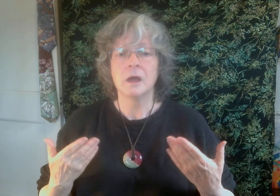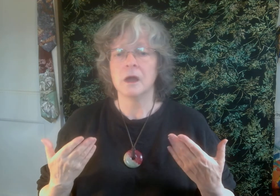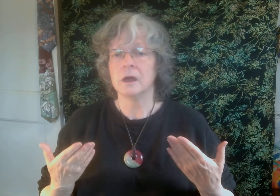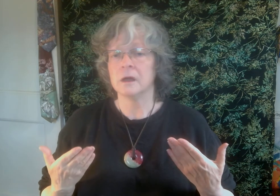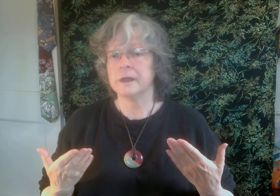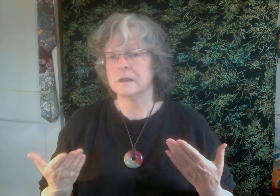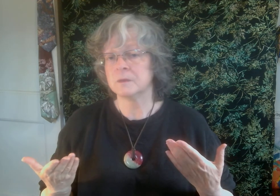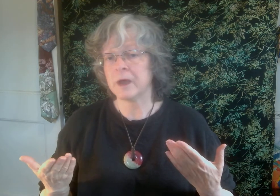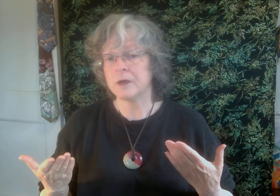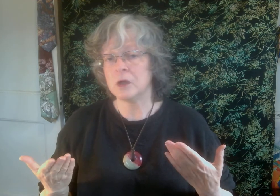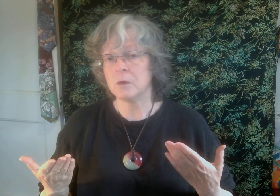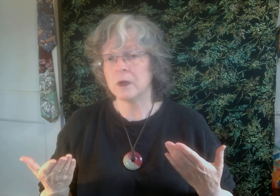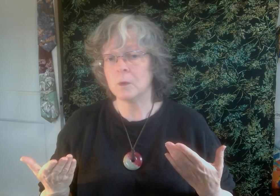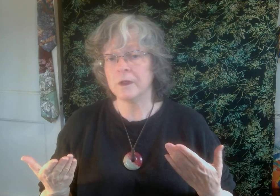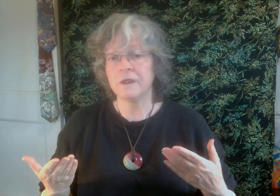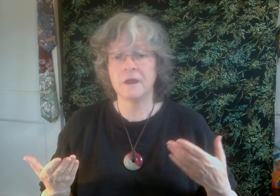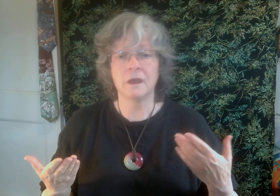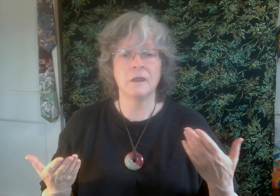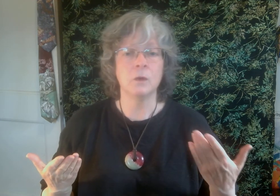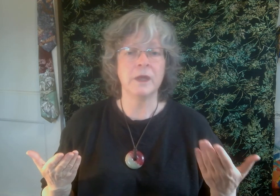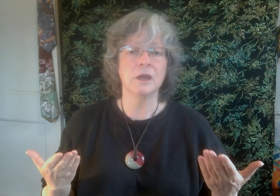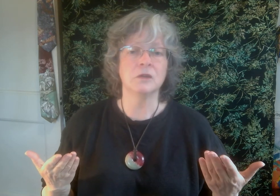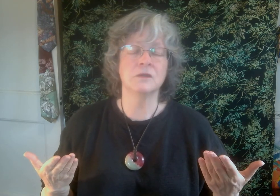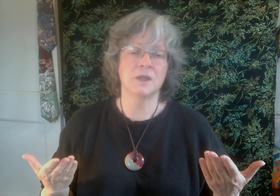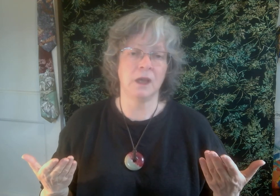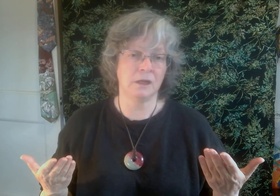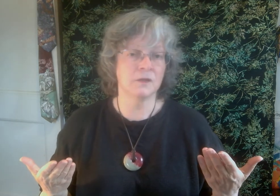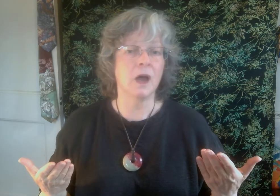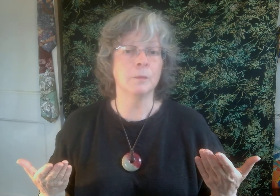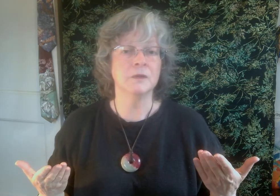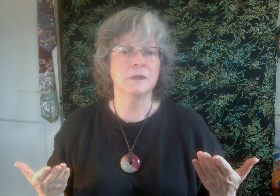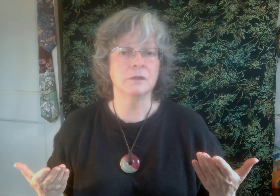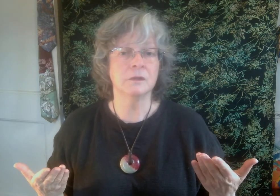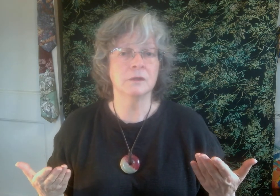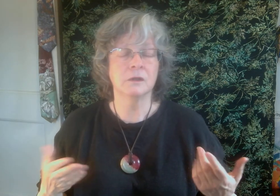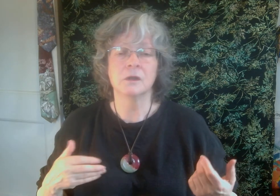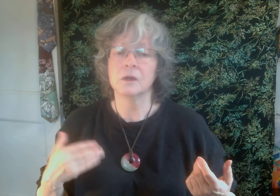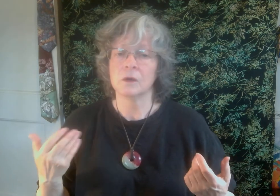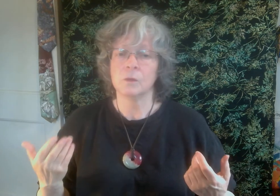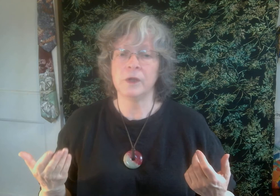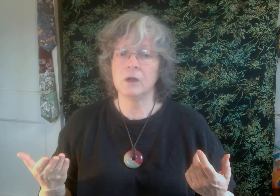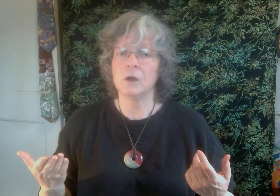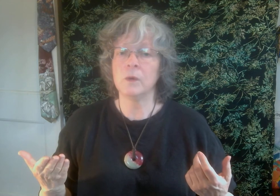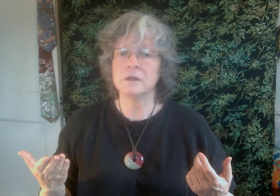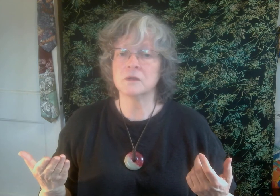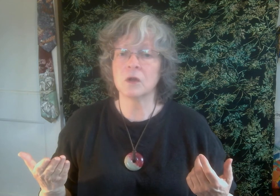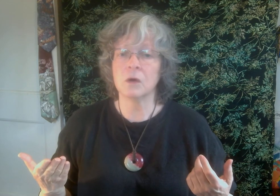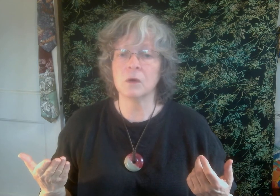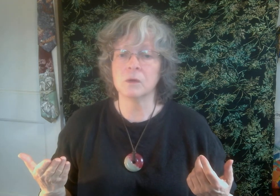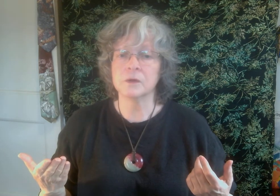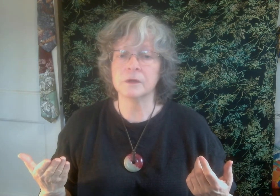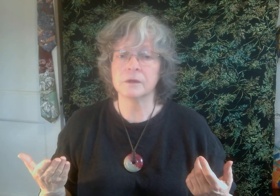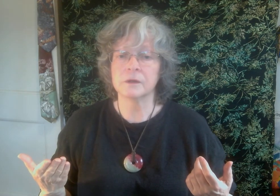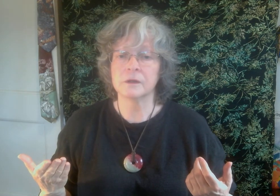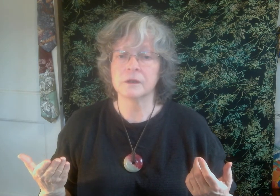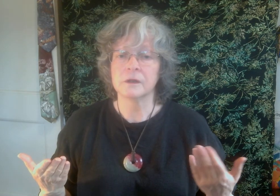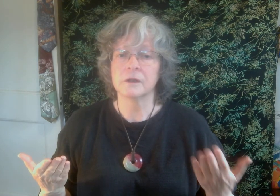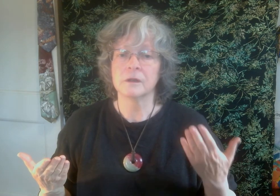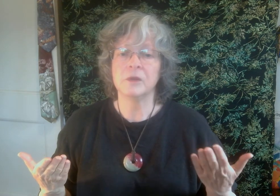It's by knowing one thing that we understand its opposite. We know when it's cold because